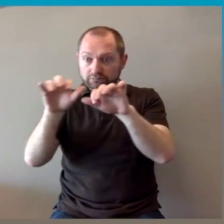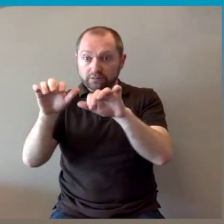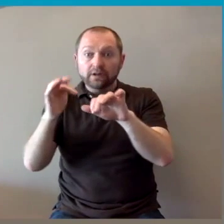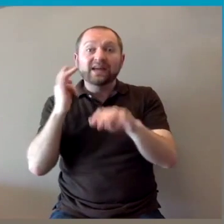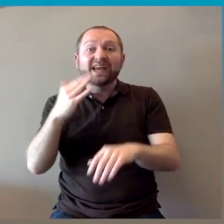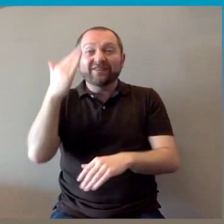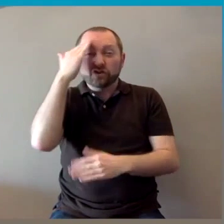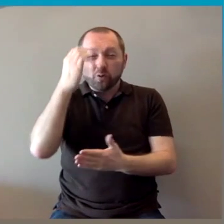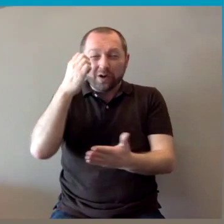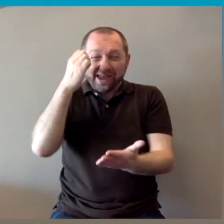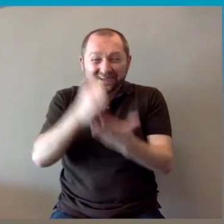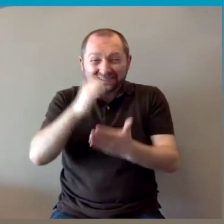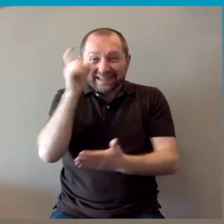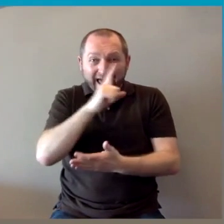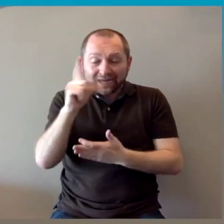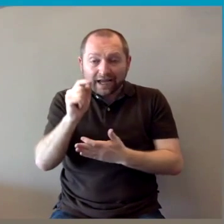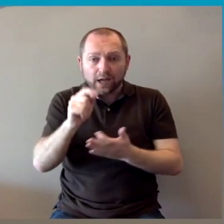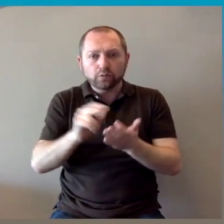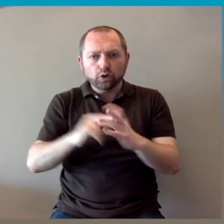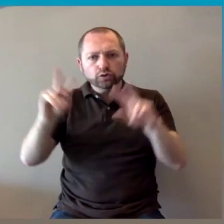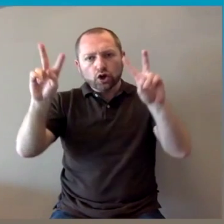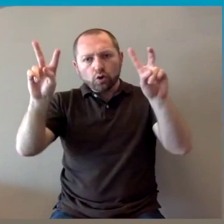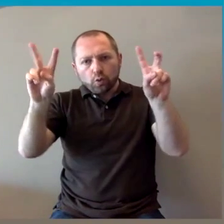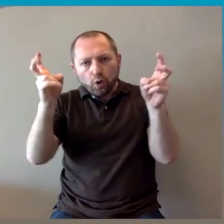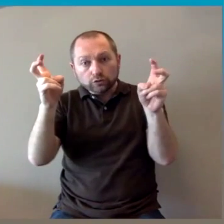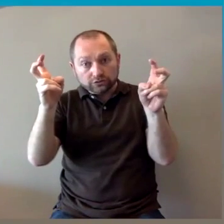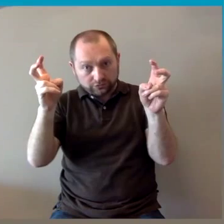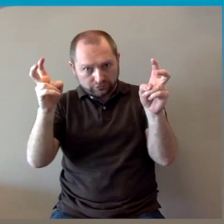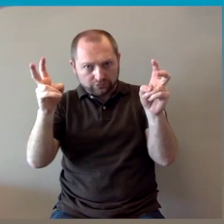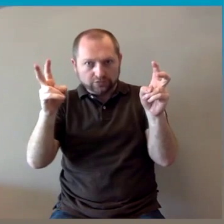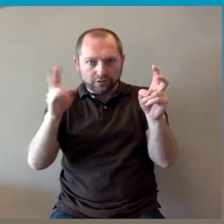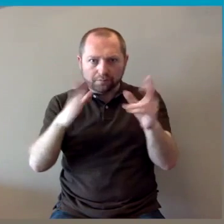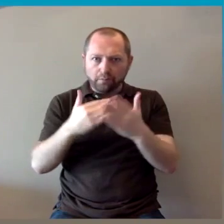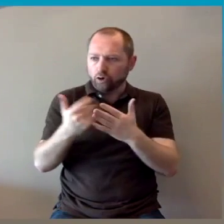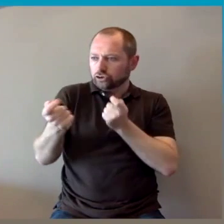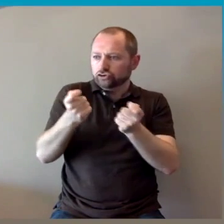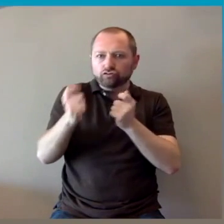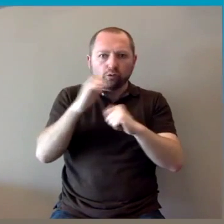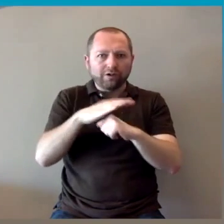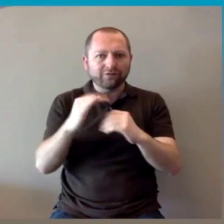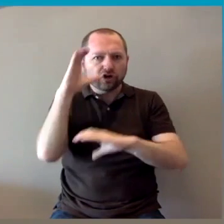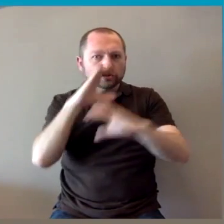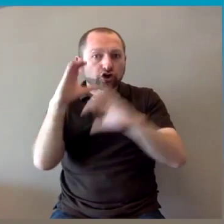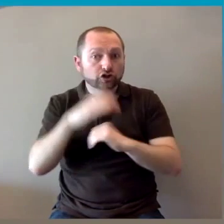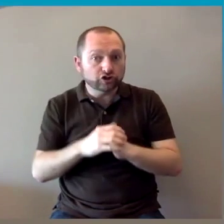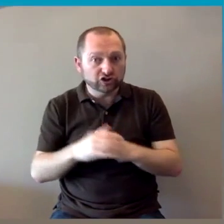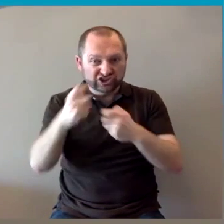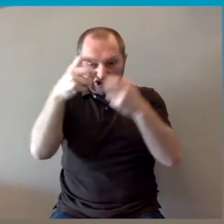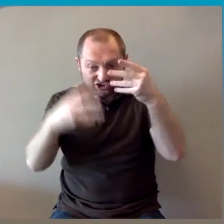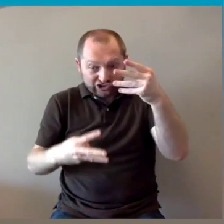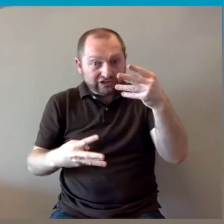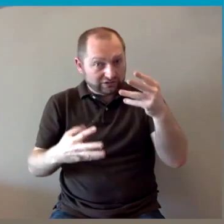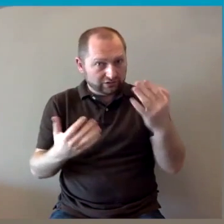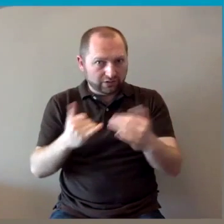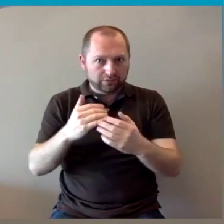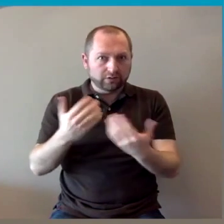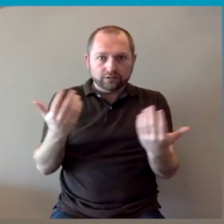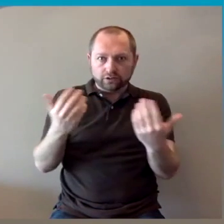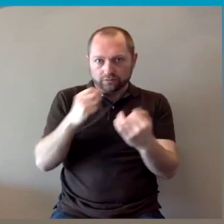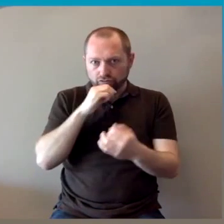If you know the exact title of the book you can use quotation marks to narrow your search and this means that you won't get as many